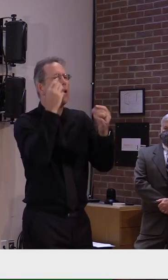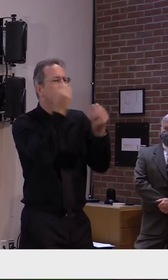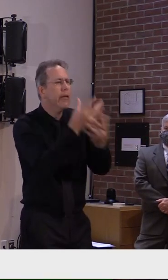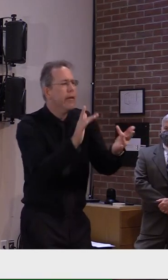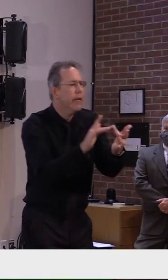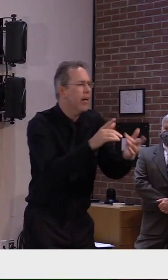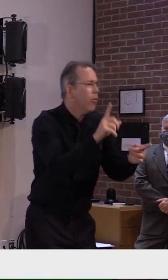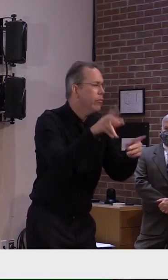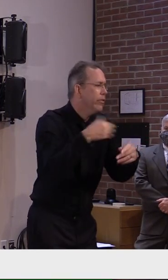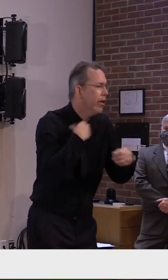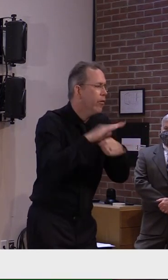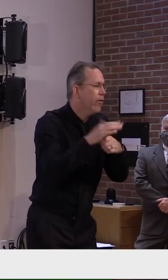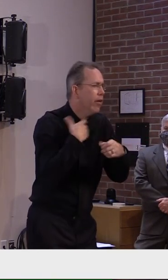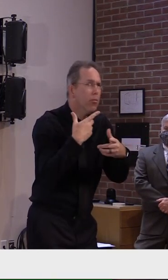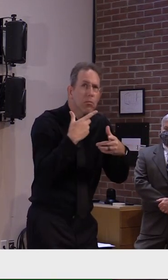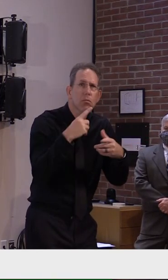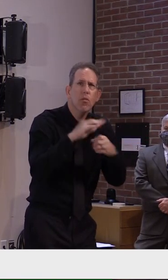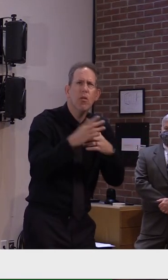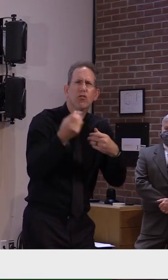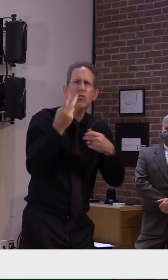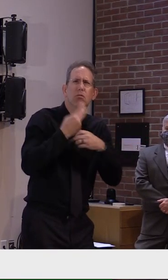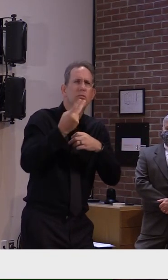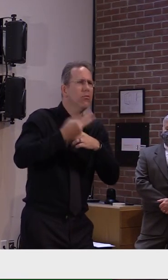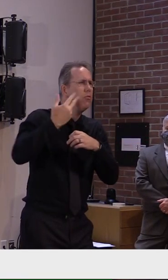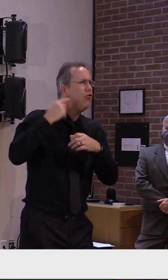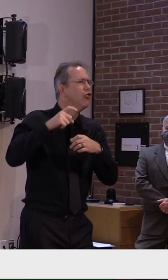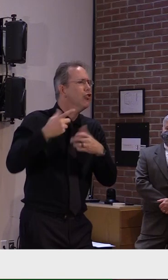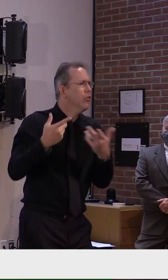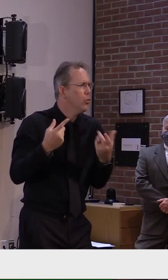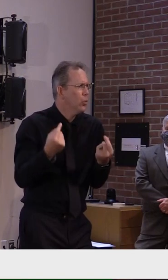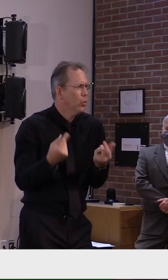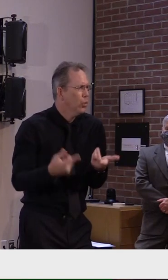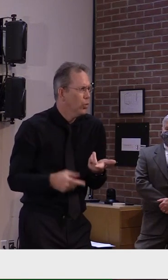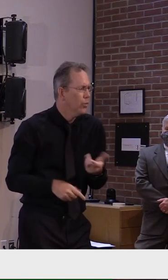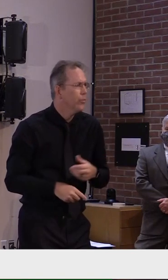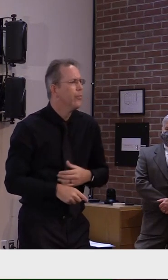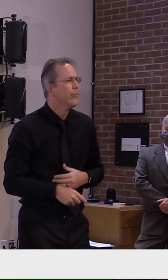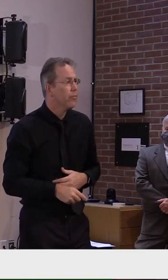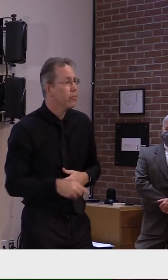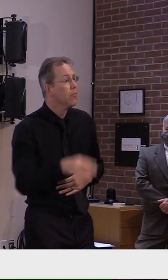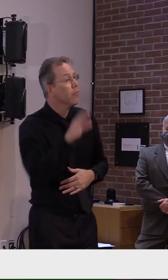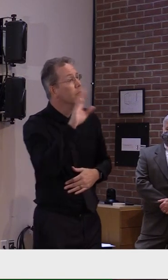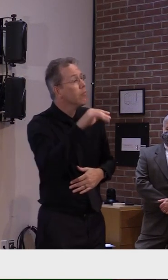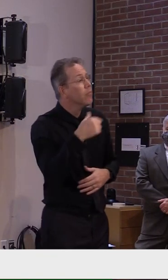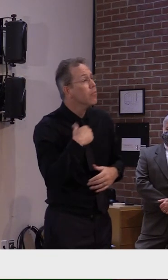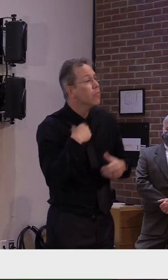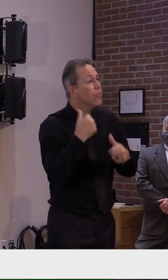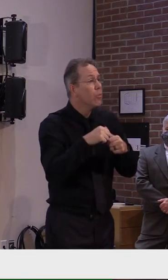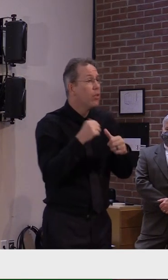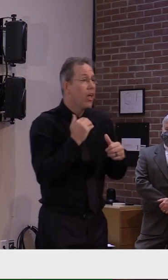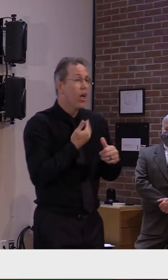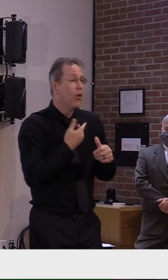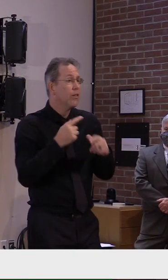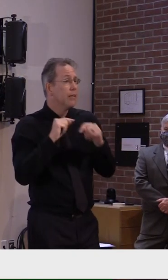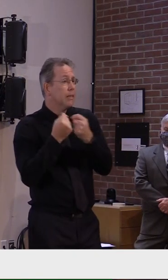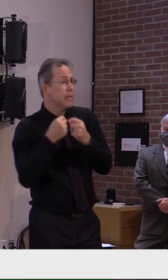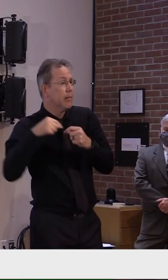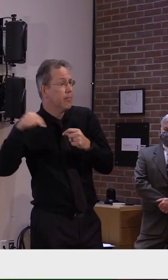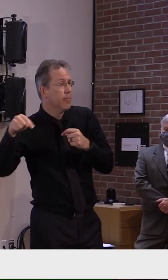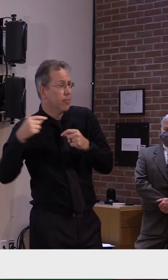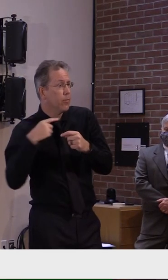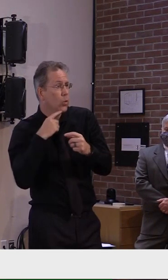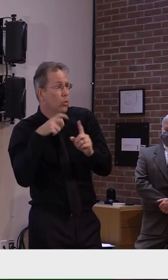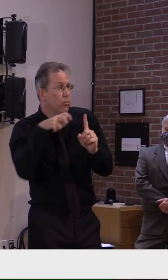overwhelmed. They're doing okay, but it wouldn't take long. That's why we're beefing up the contact tracing teams as we